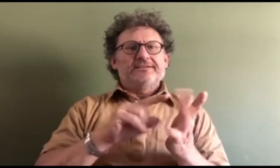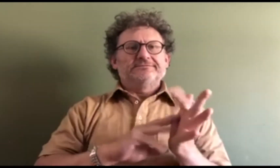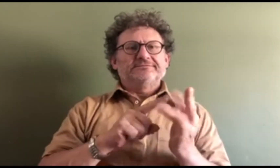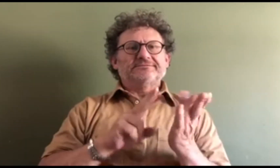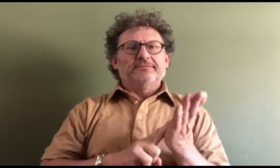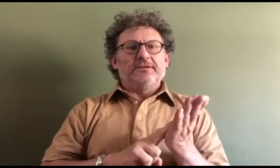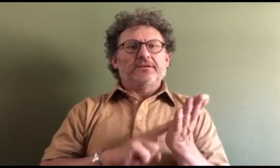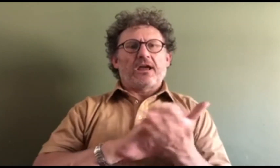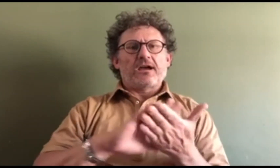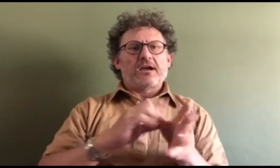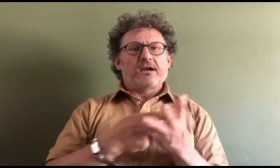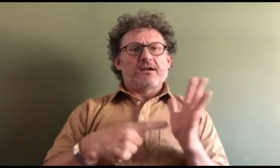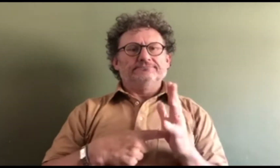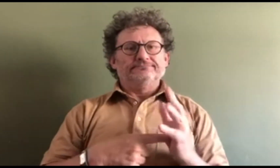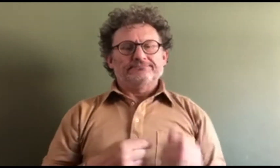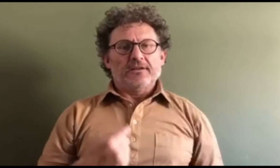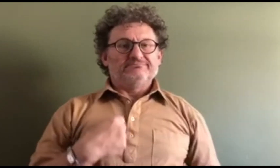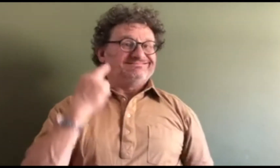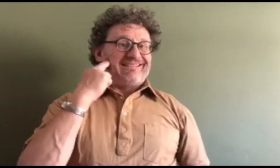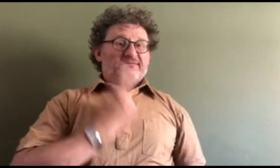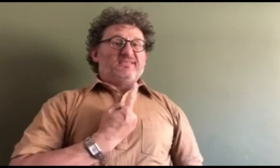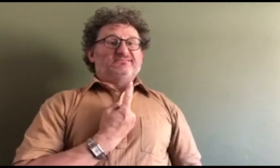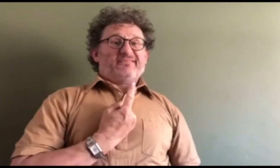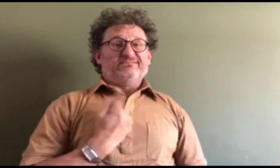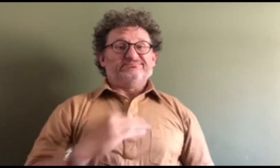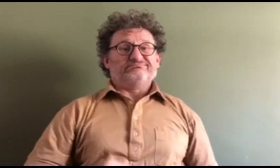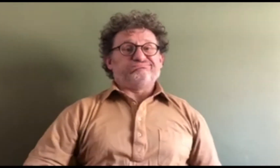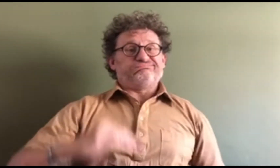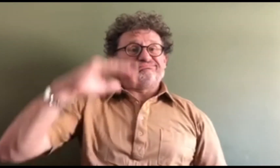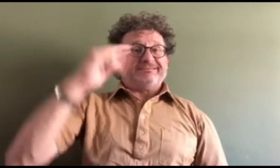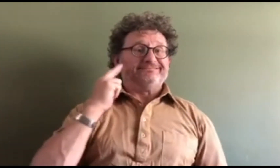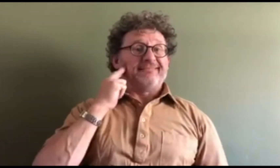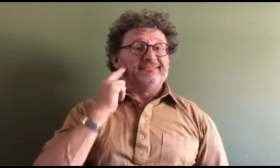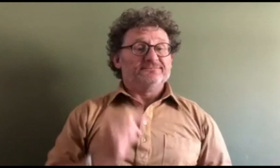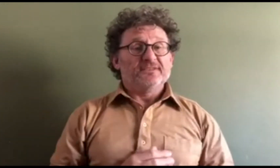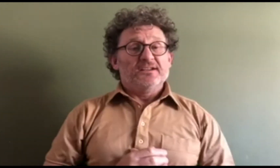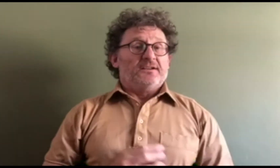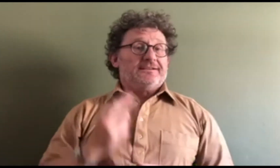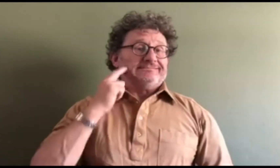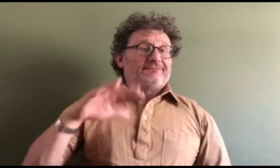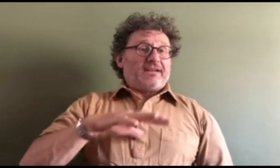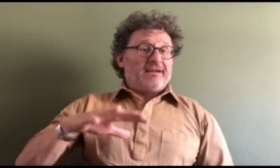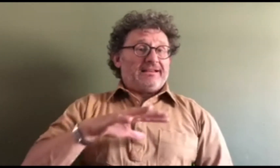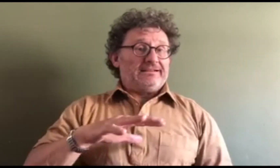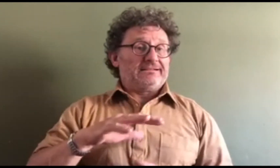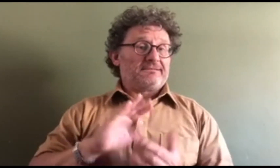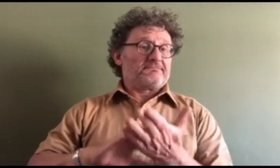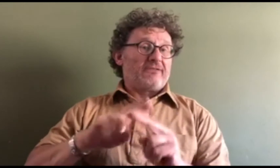Hello. My name is Simeon Hart. I'm profoundly deaf. I have grown up deaf. I'm from a deaf family.